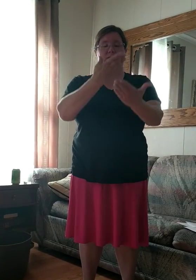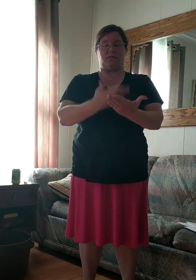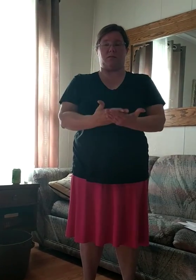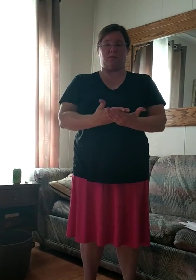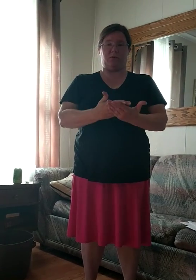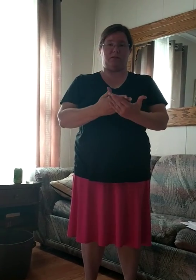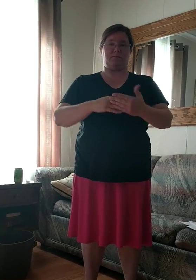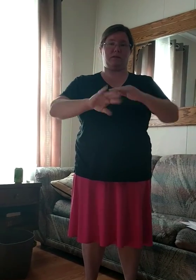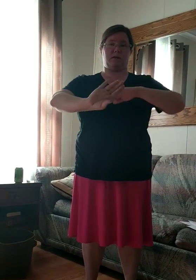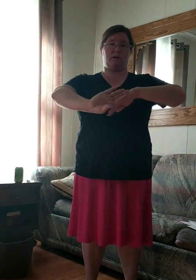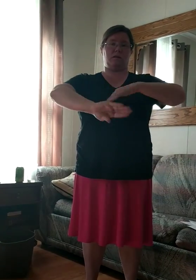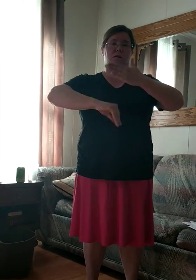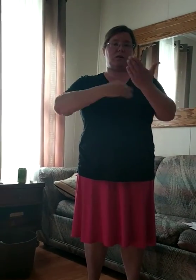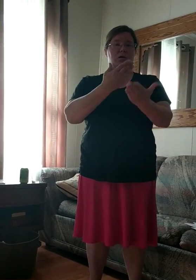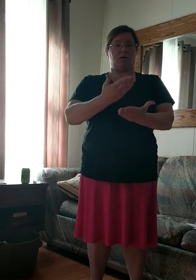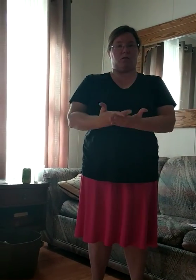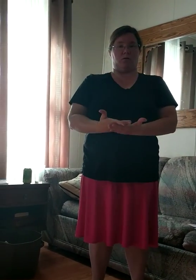circle them around. All.